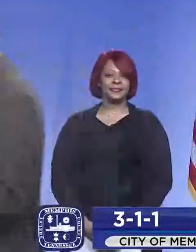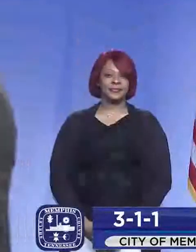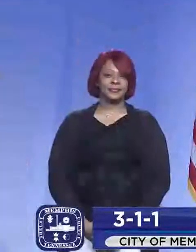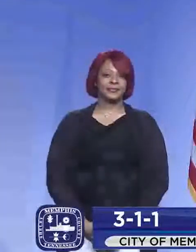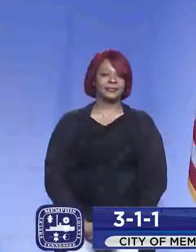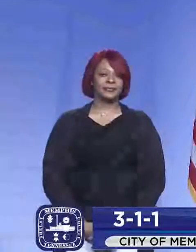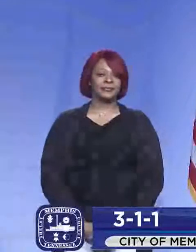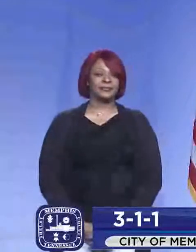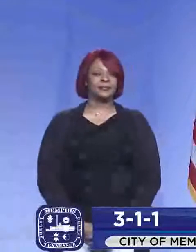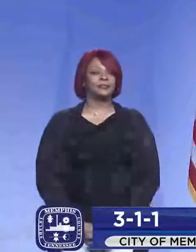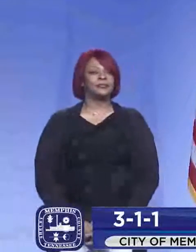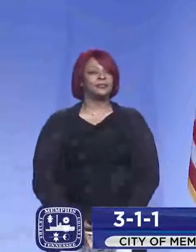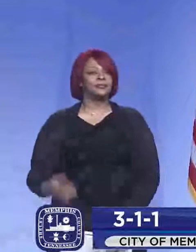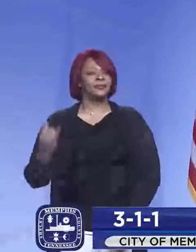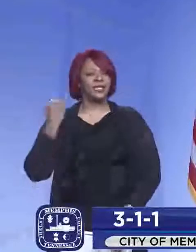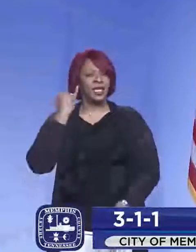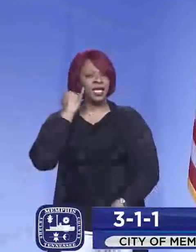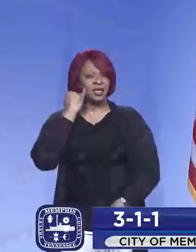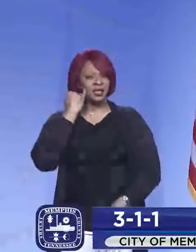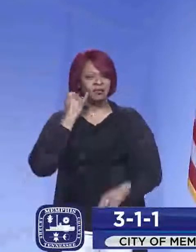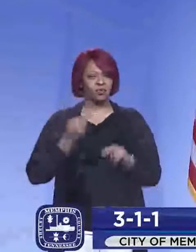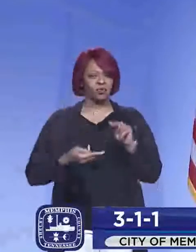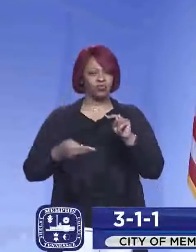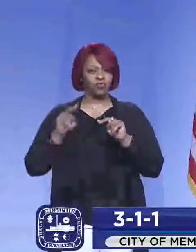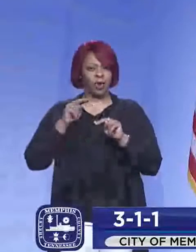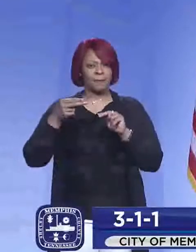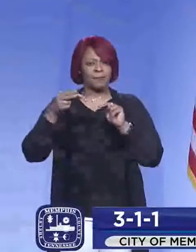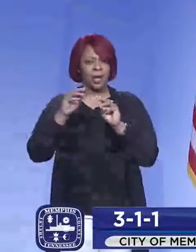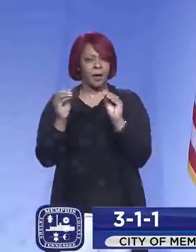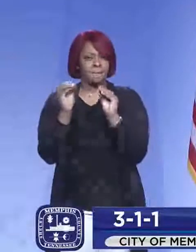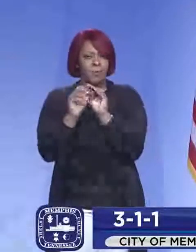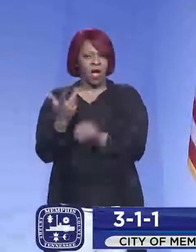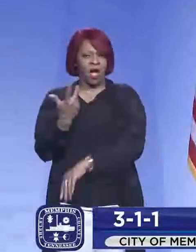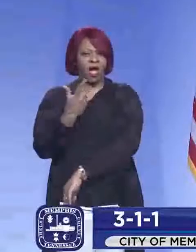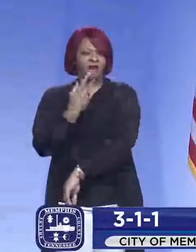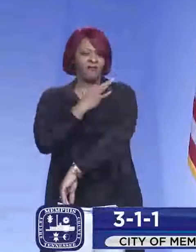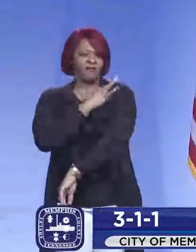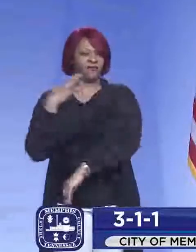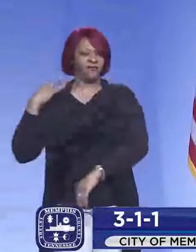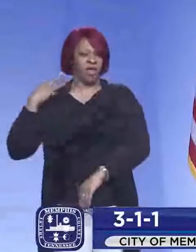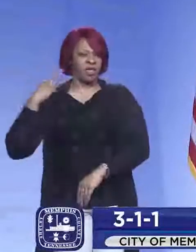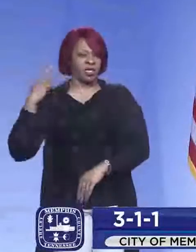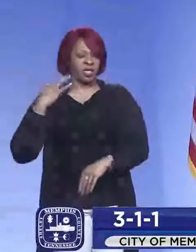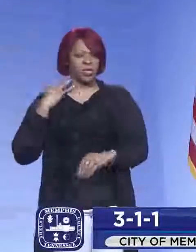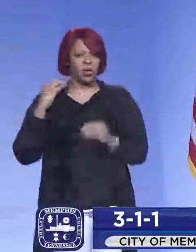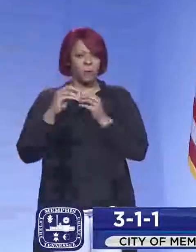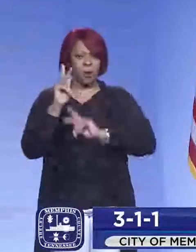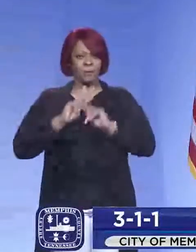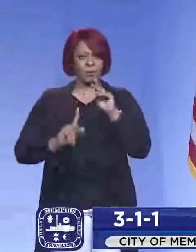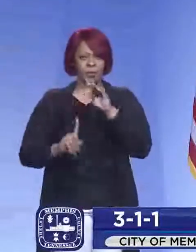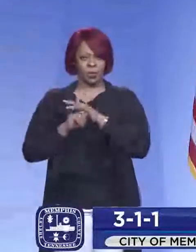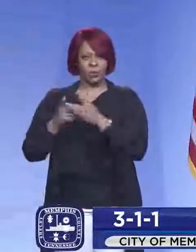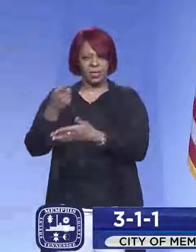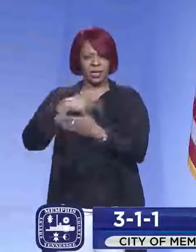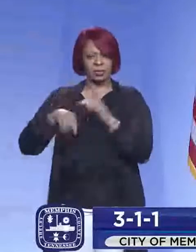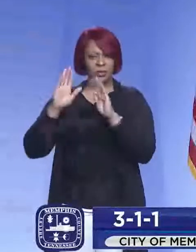Um, if and how you're ramping up volunteers and sites, uh, foreign influx in the number of people showing up next week.